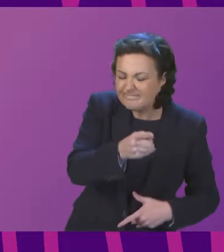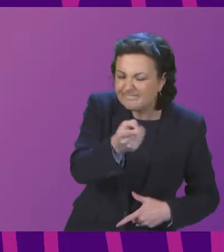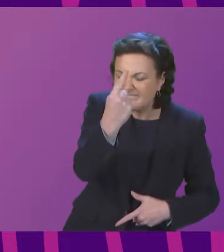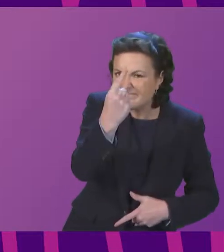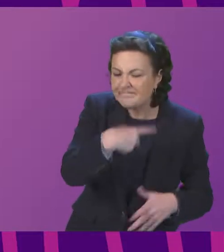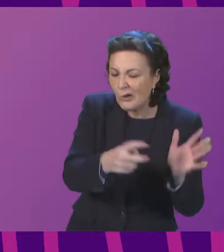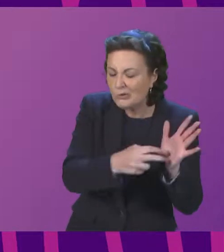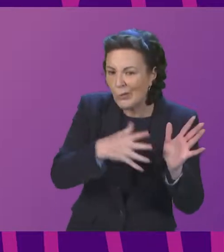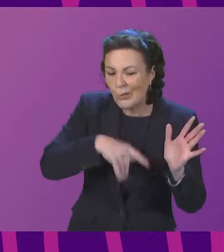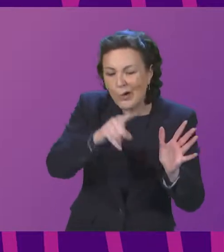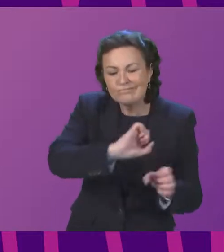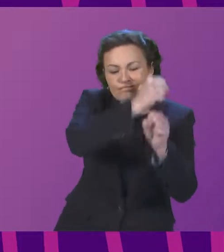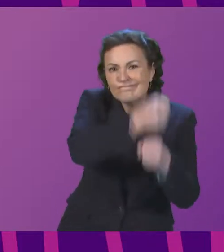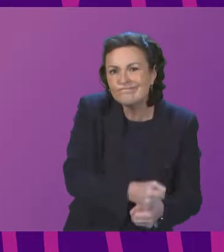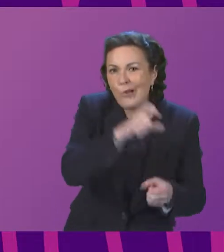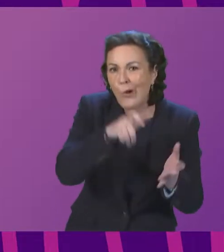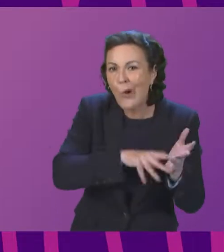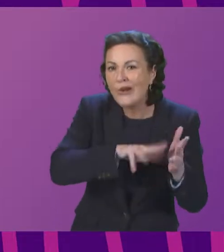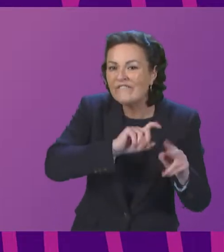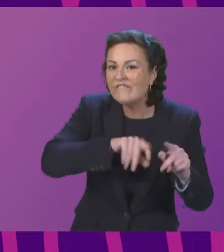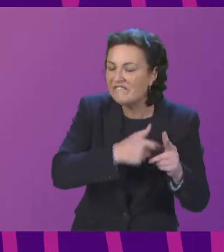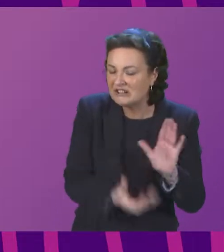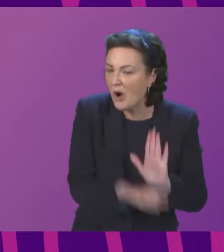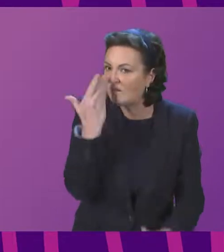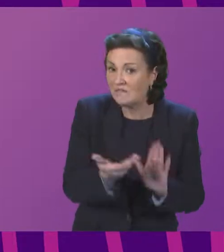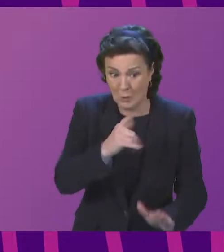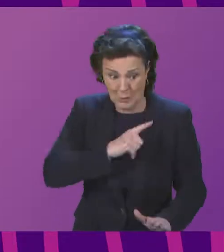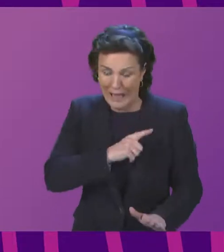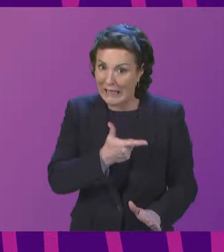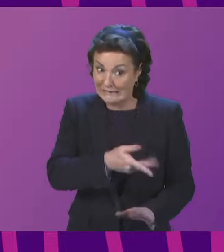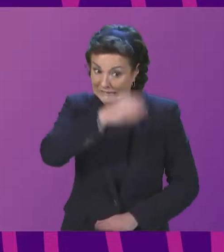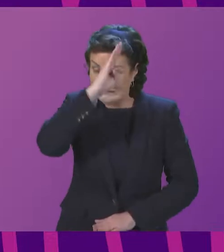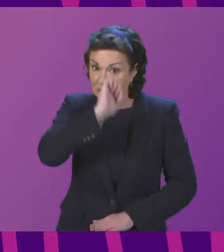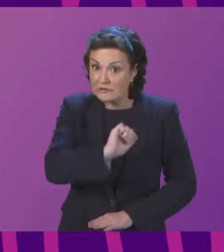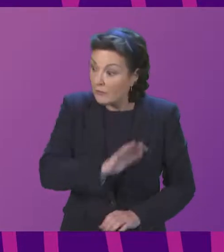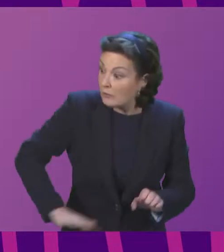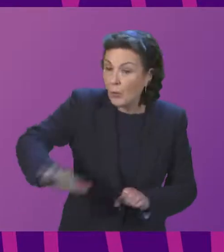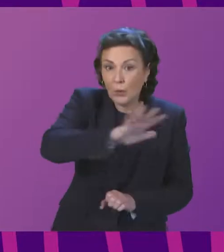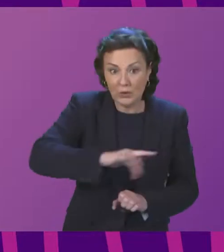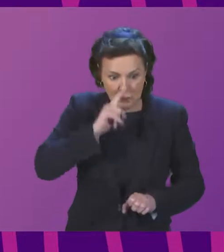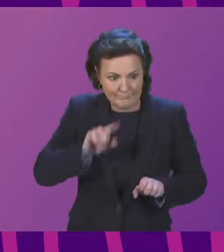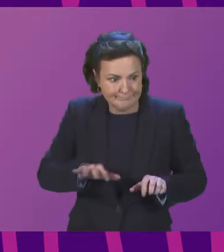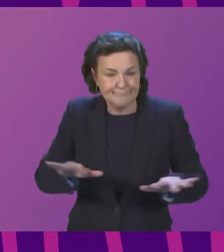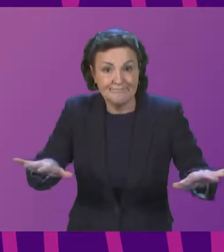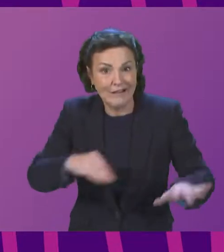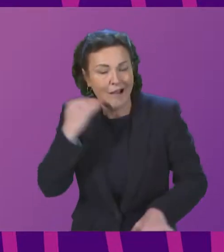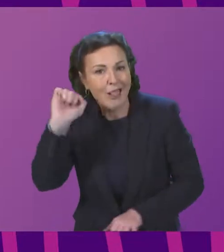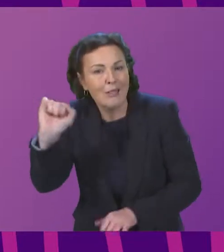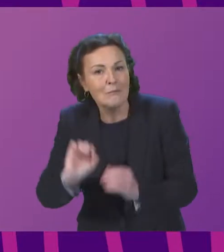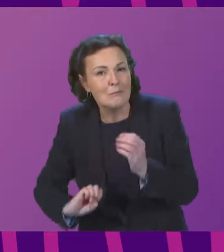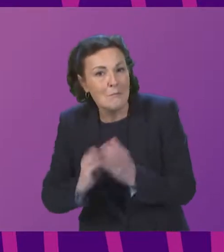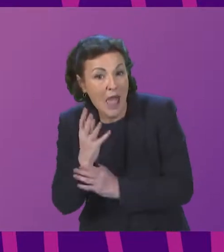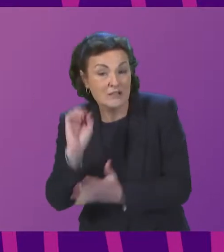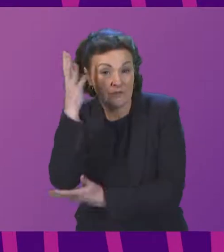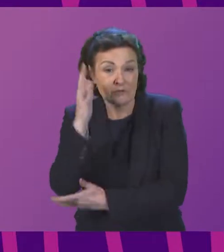self-seeded conifers in an attempt to protect their woodlands from being colonised in a similar way. As I understand it, conifers